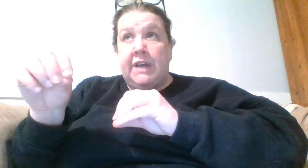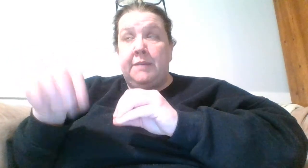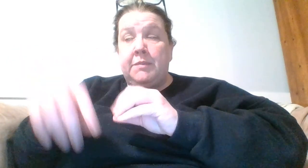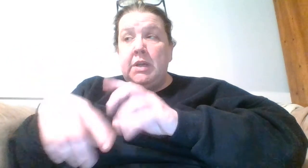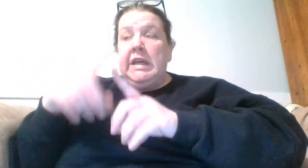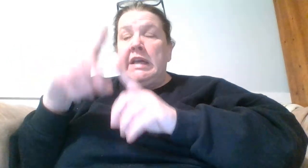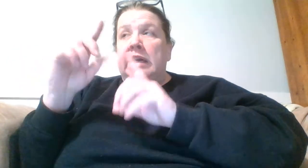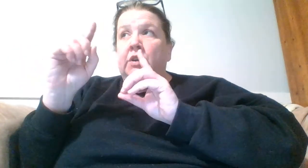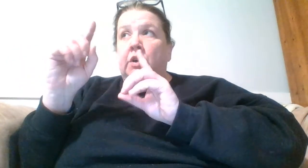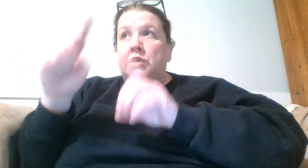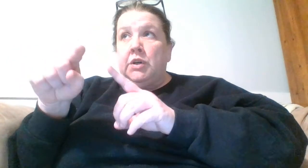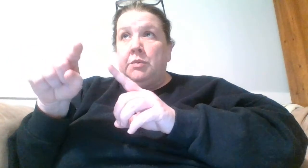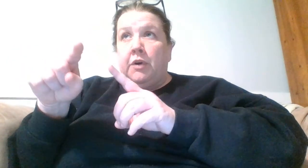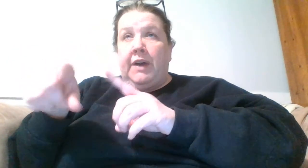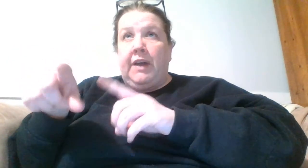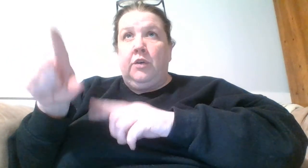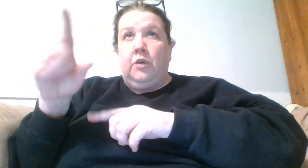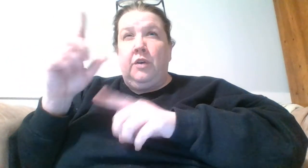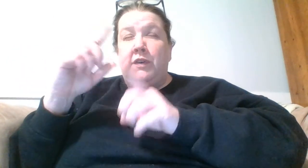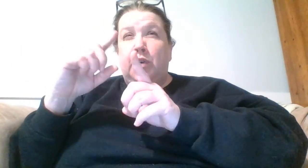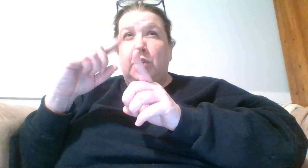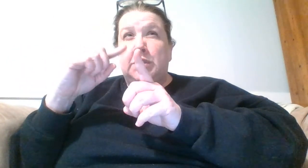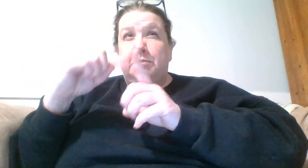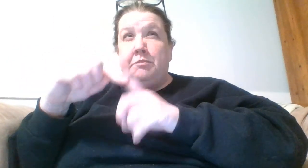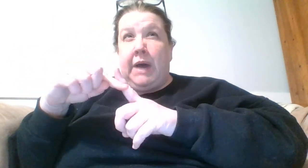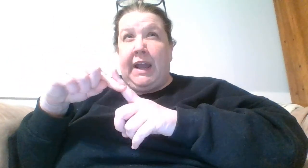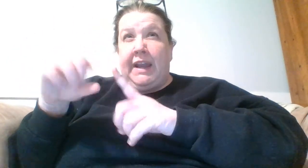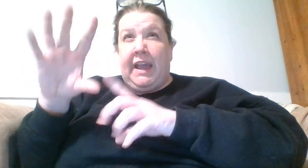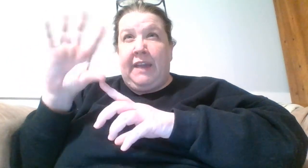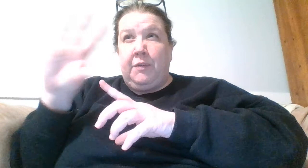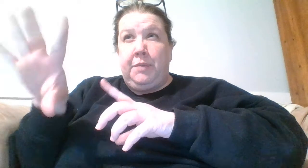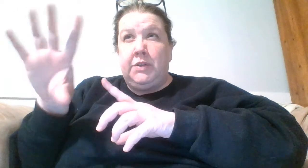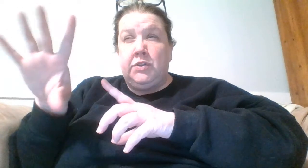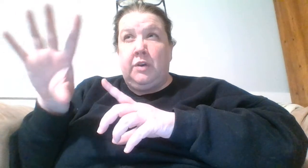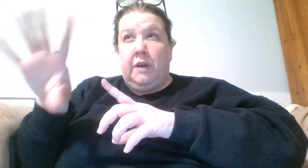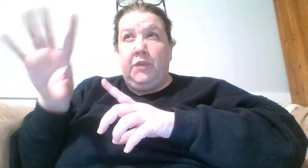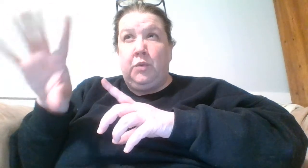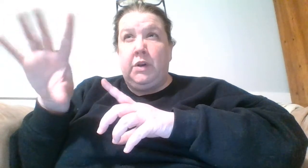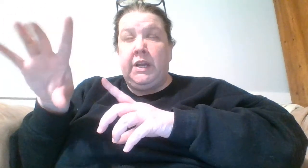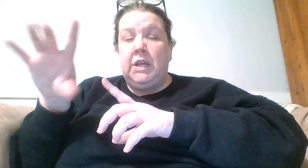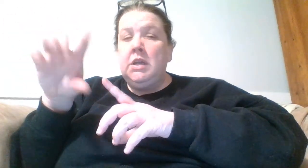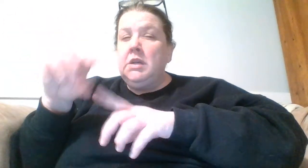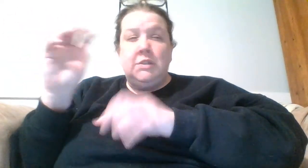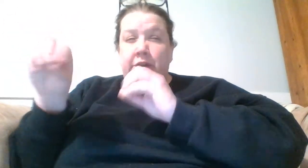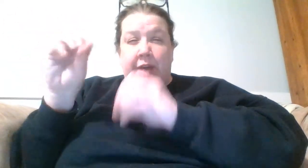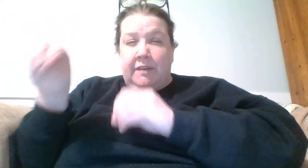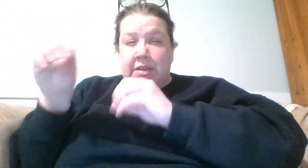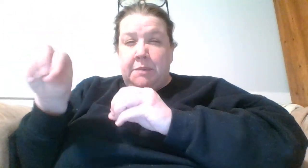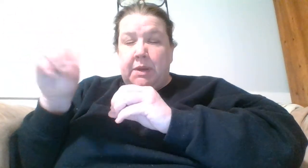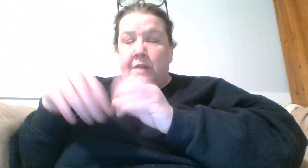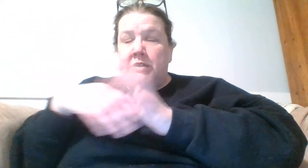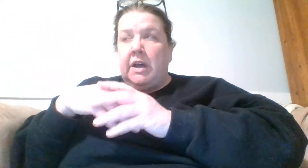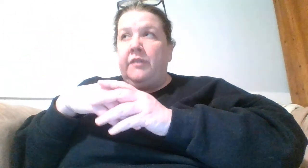time if you go to her profile or if you go to mine I have a picture of the wording so you'd have to type it in yourself